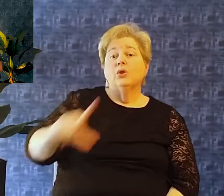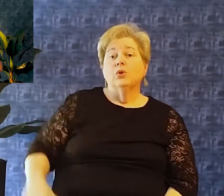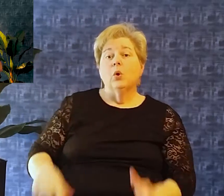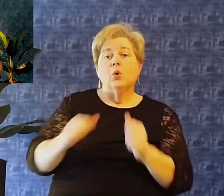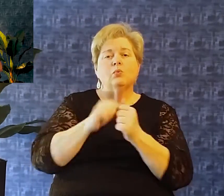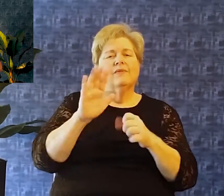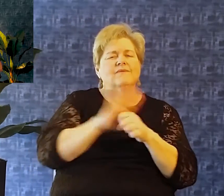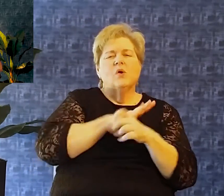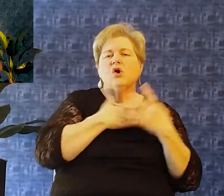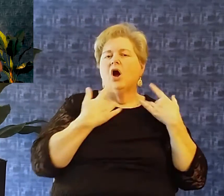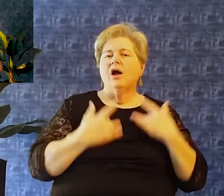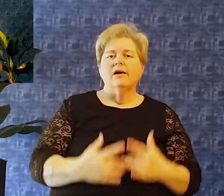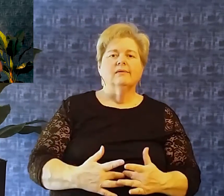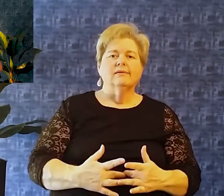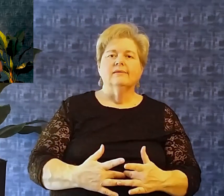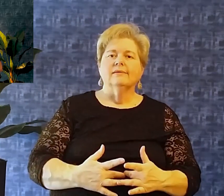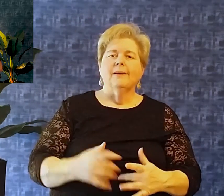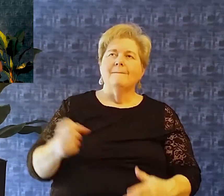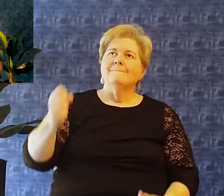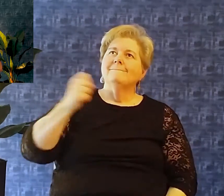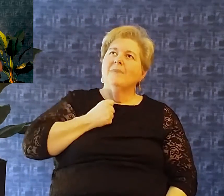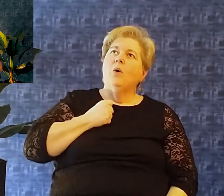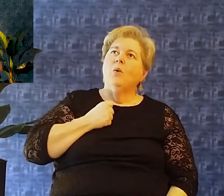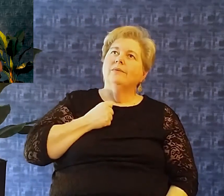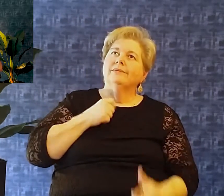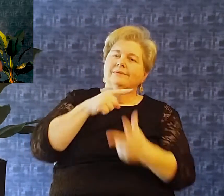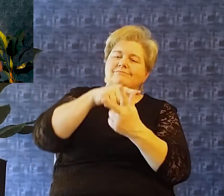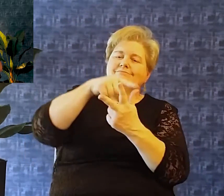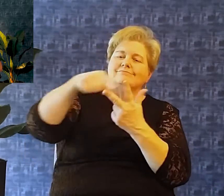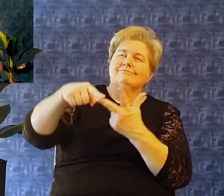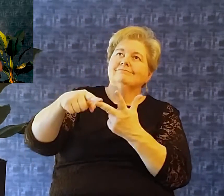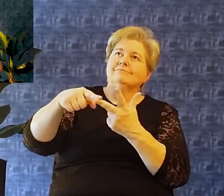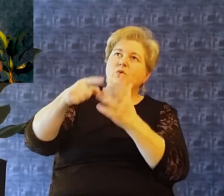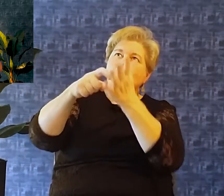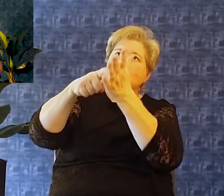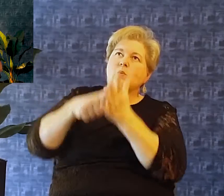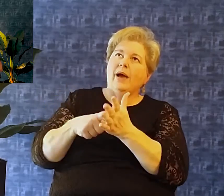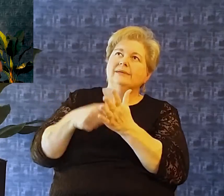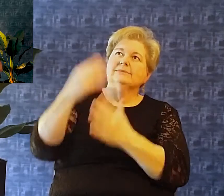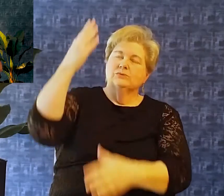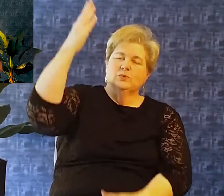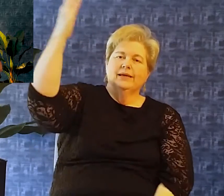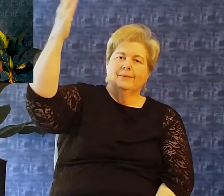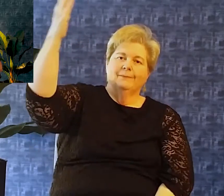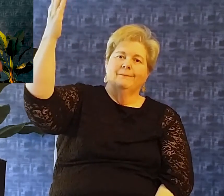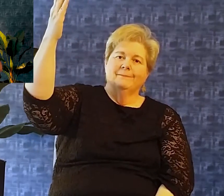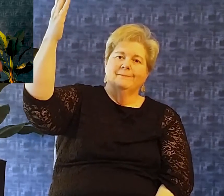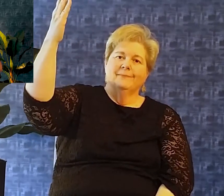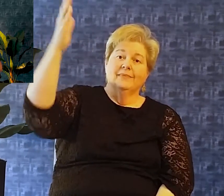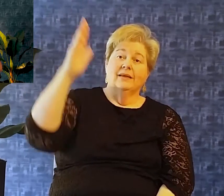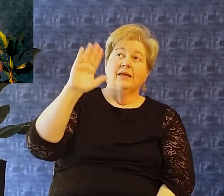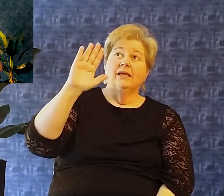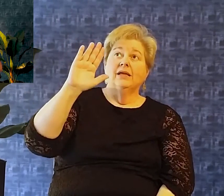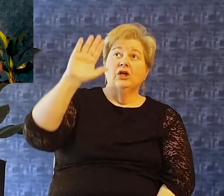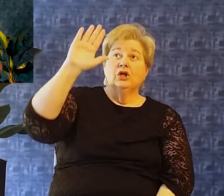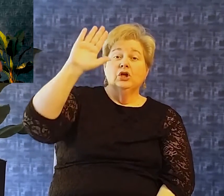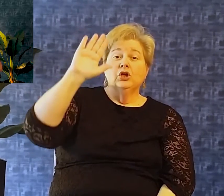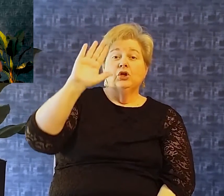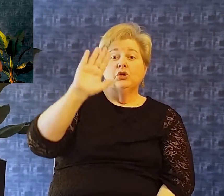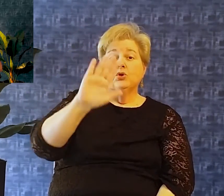the Lord With all of your heart And boldly bring These three petitions To him And